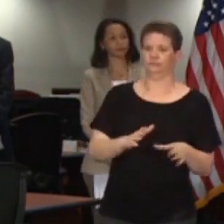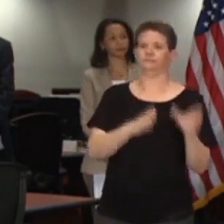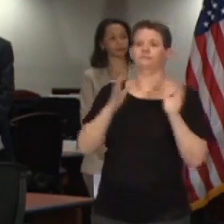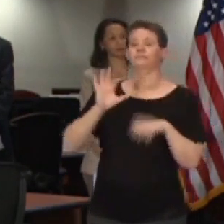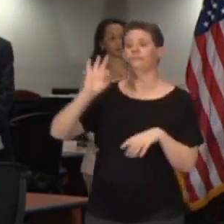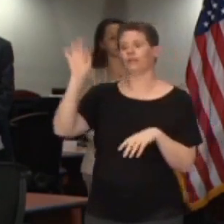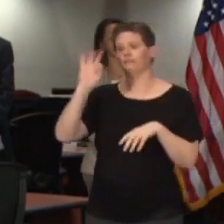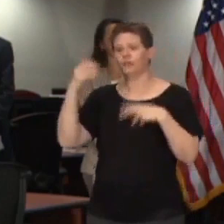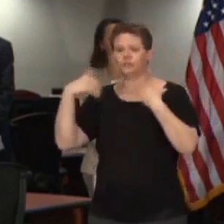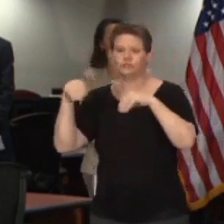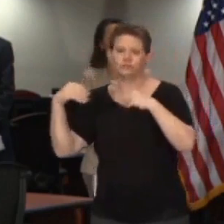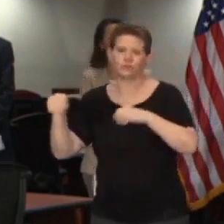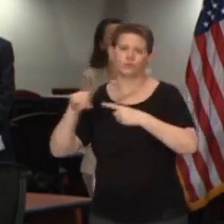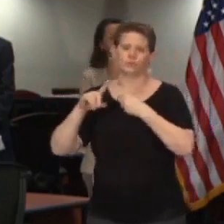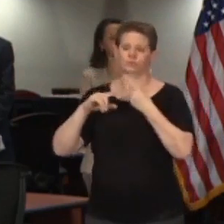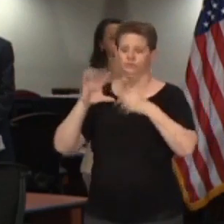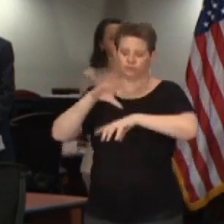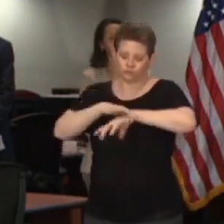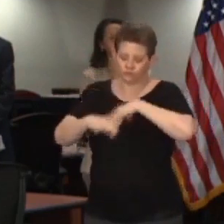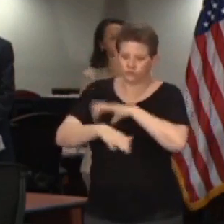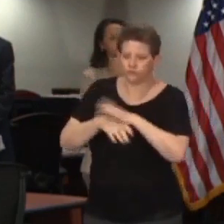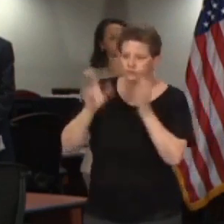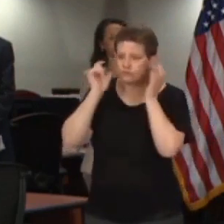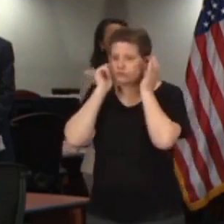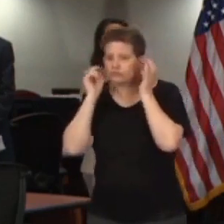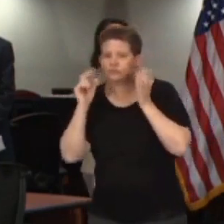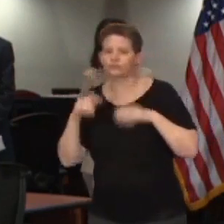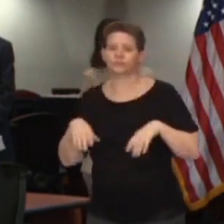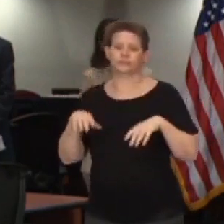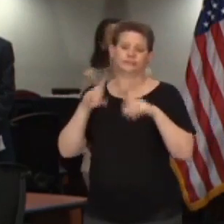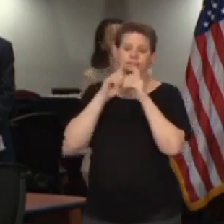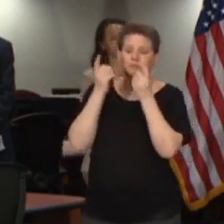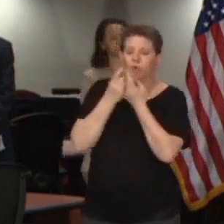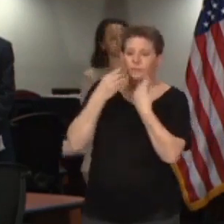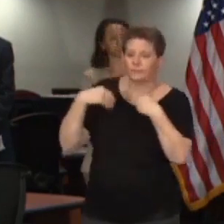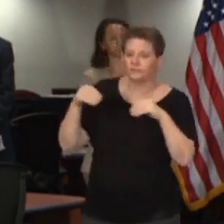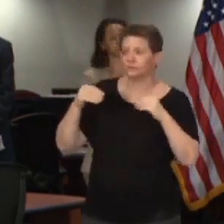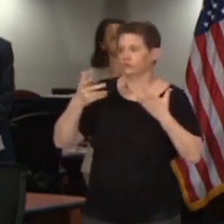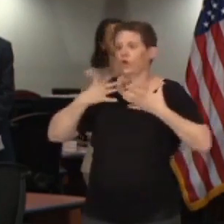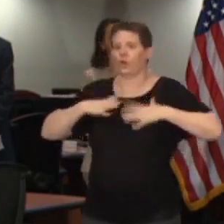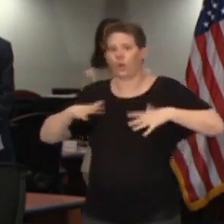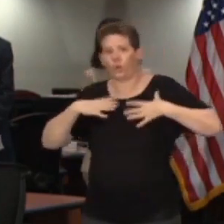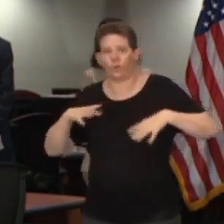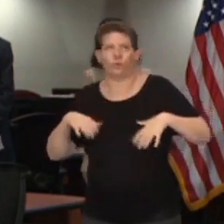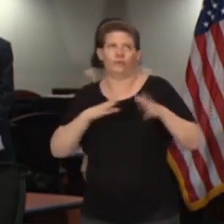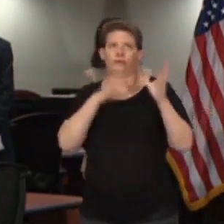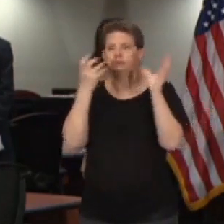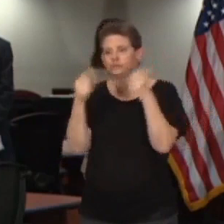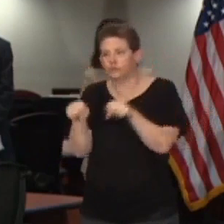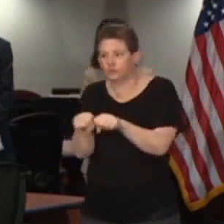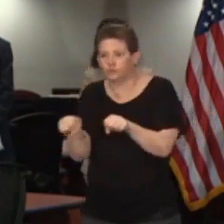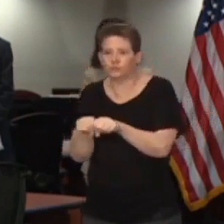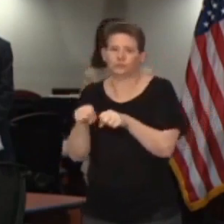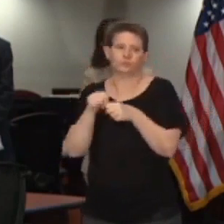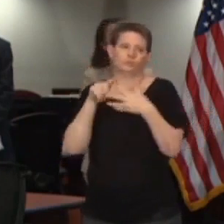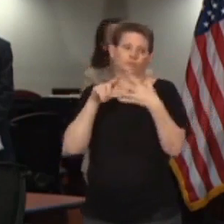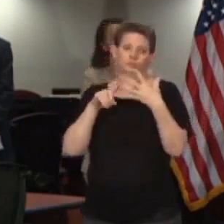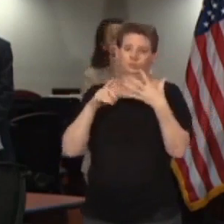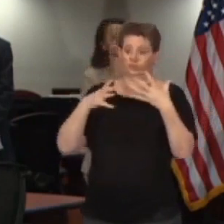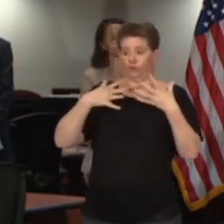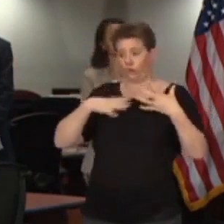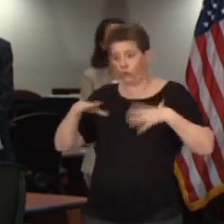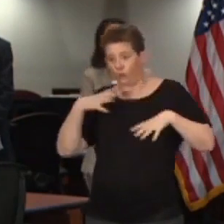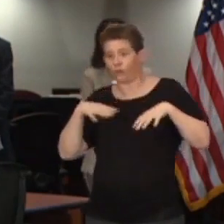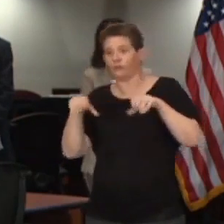stores, jewelry stores, department stores, clothing stores, shoe stores, clothing and shoe